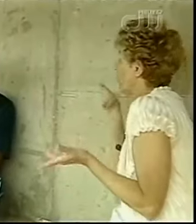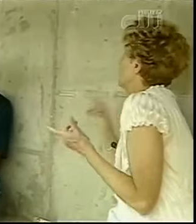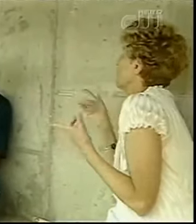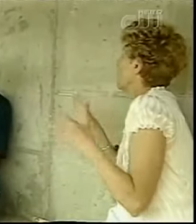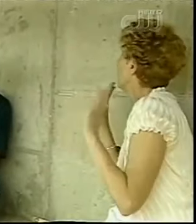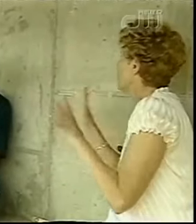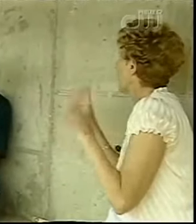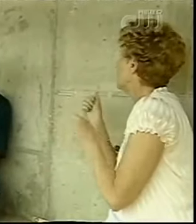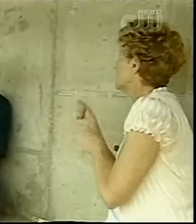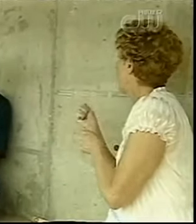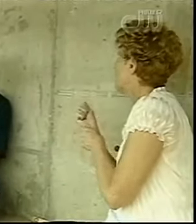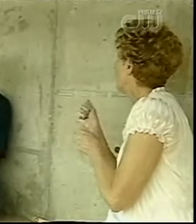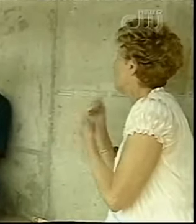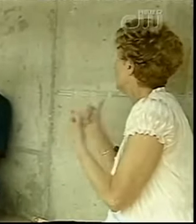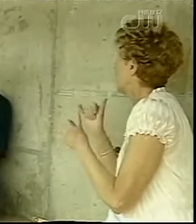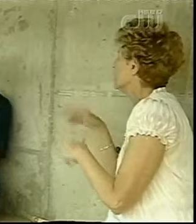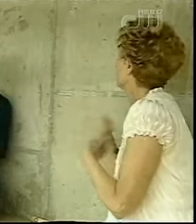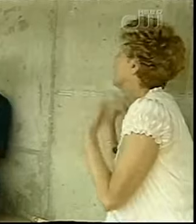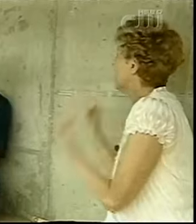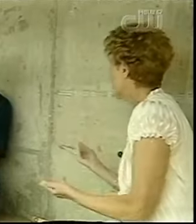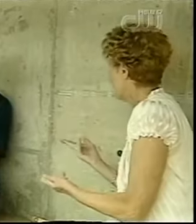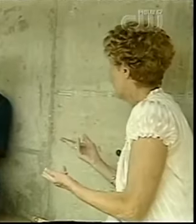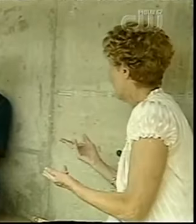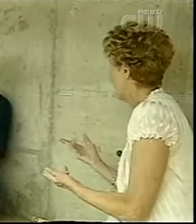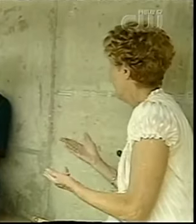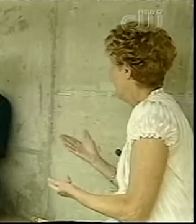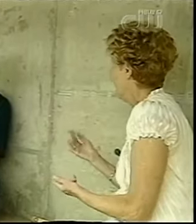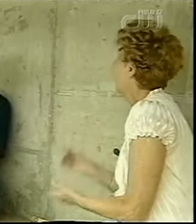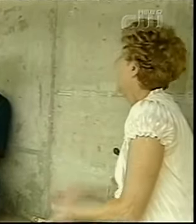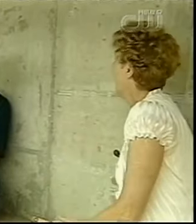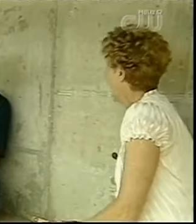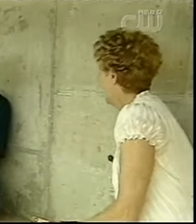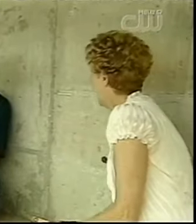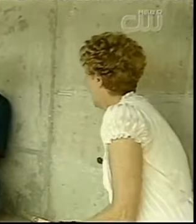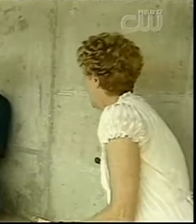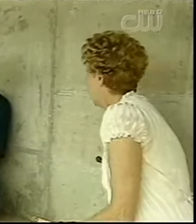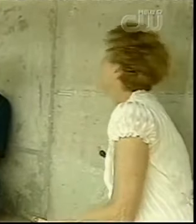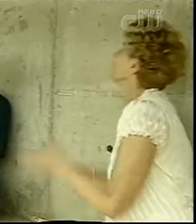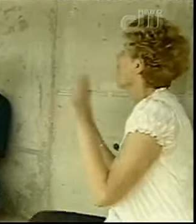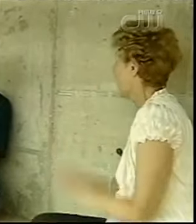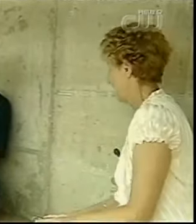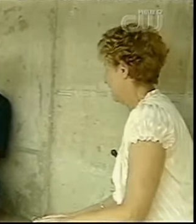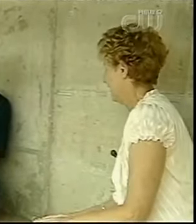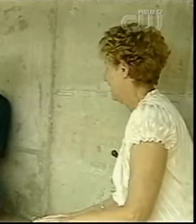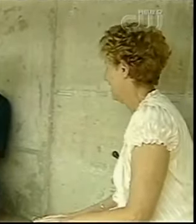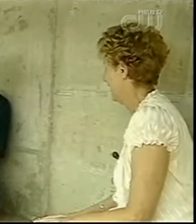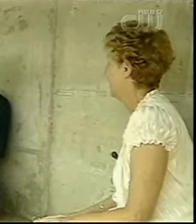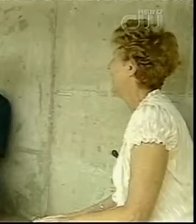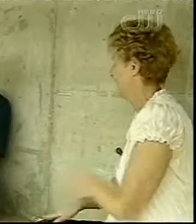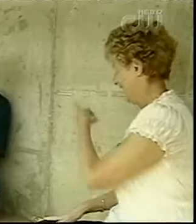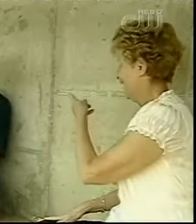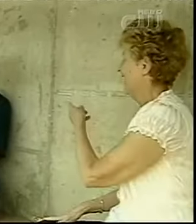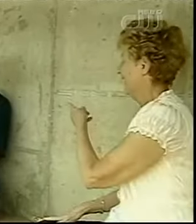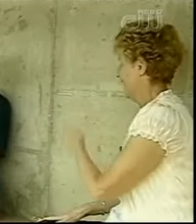so you know he's one of the greatest baseball players in history. Yes. And unfortunately, he's not at the Hall of Fame. Right. So I'm hoping